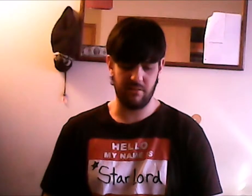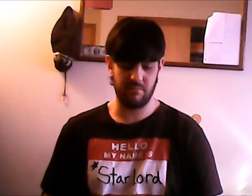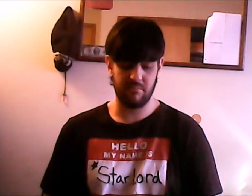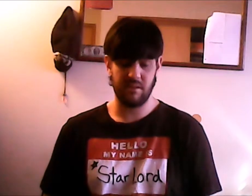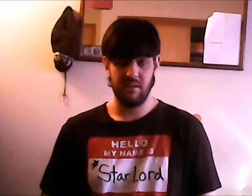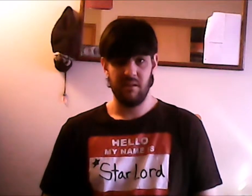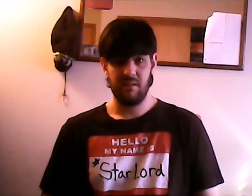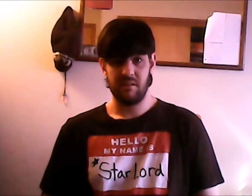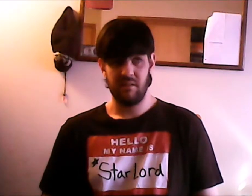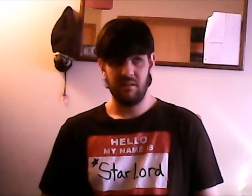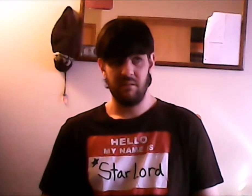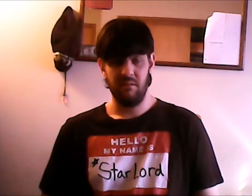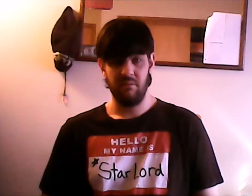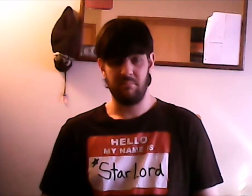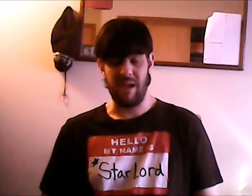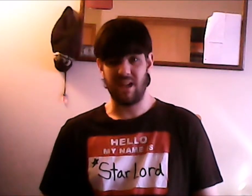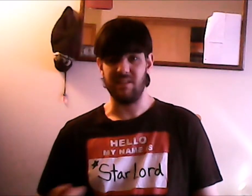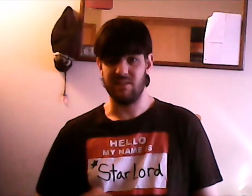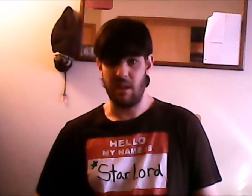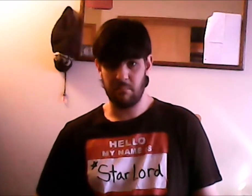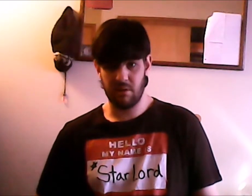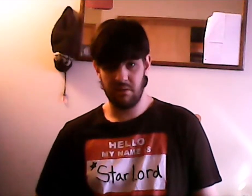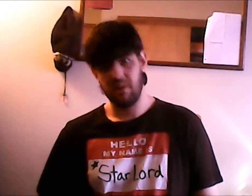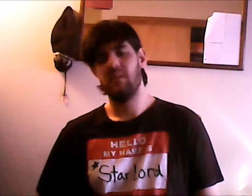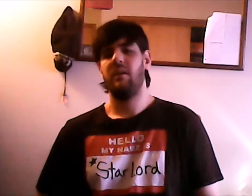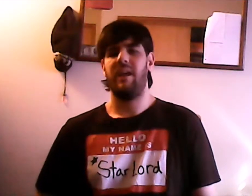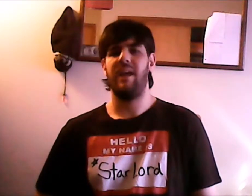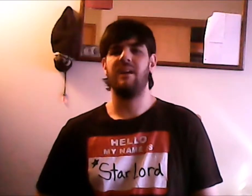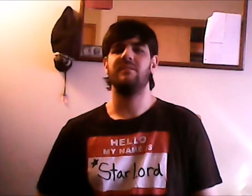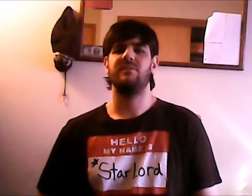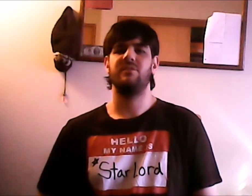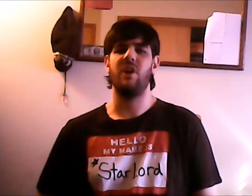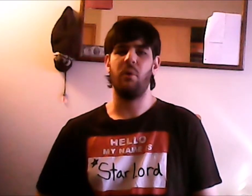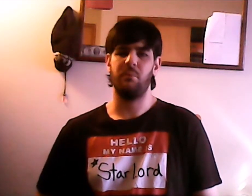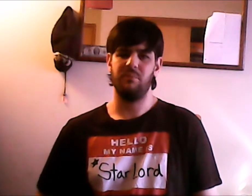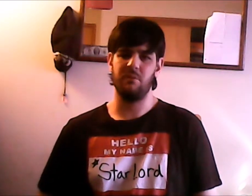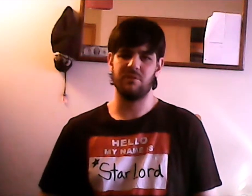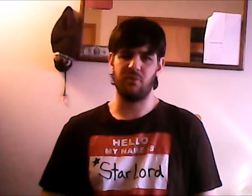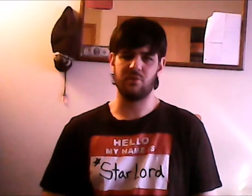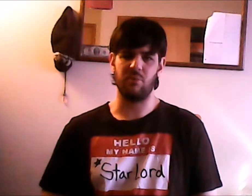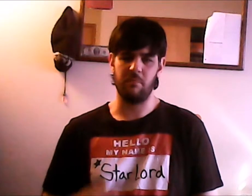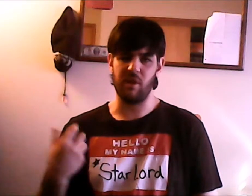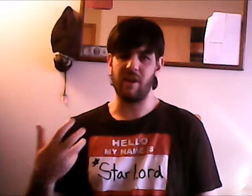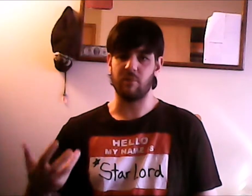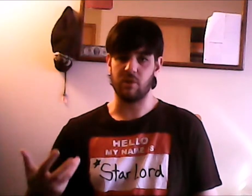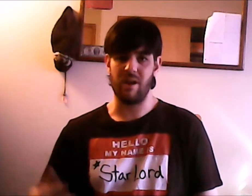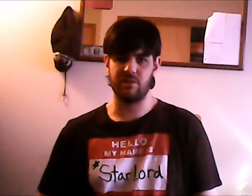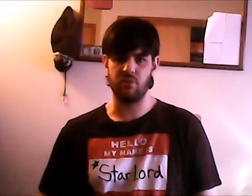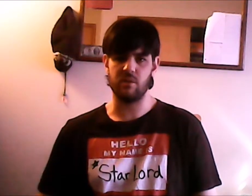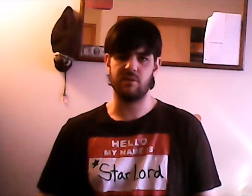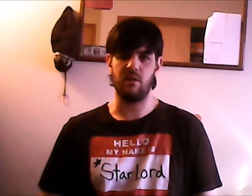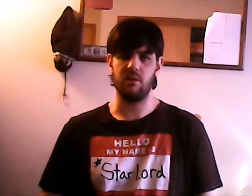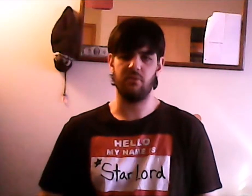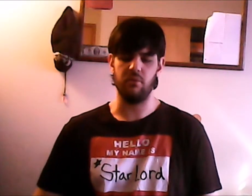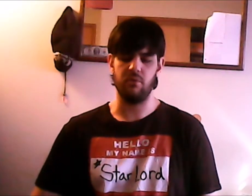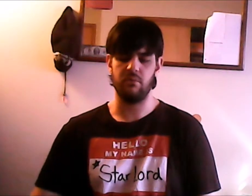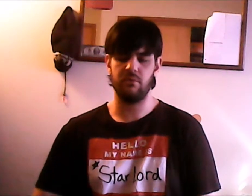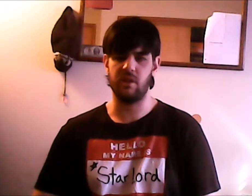back in December and you know he was the first one to put in a request for a song for the